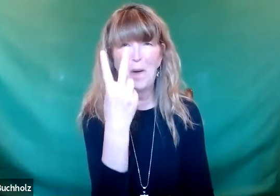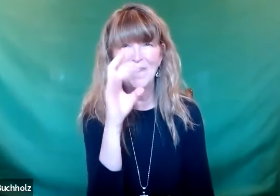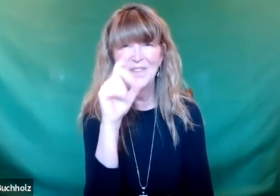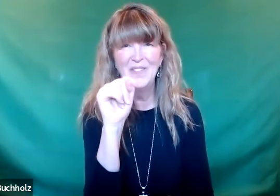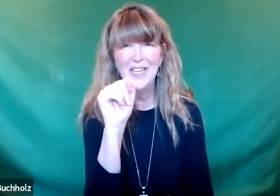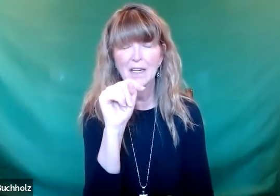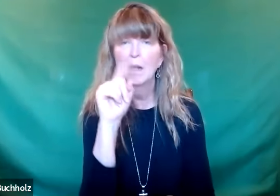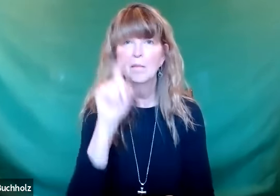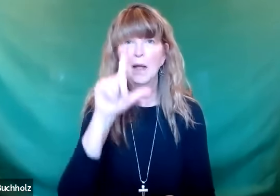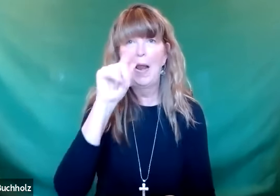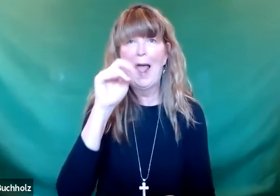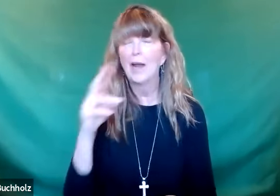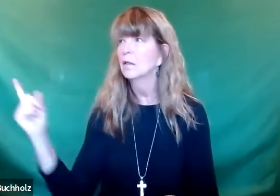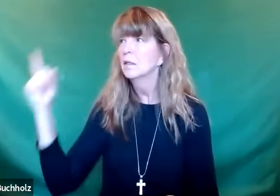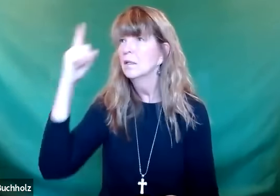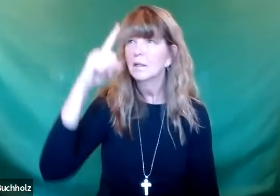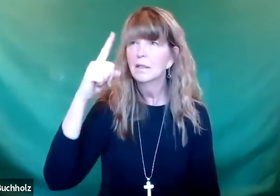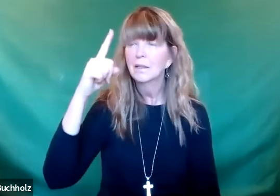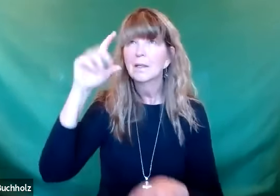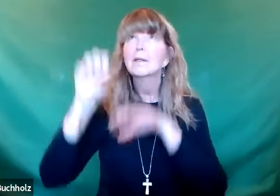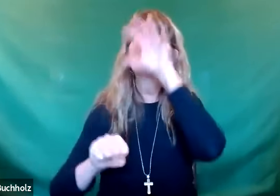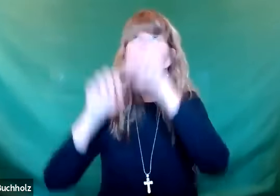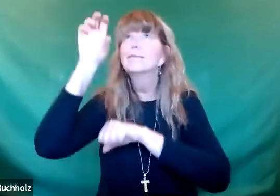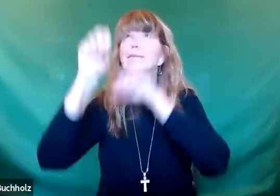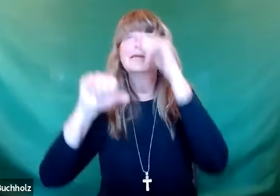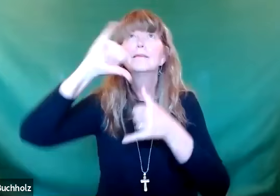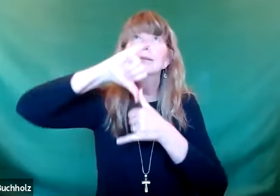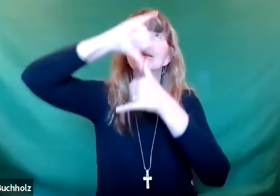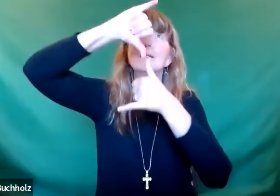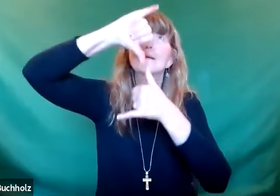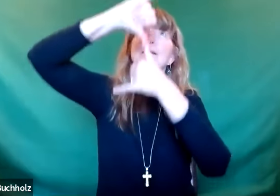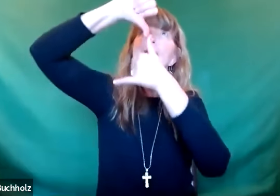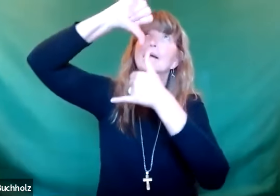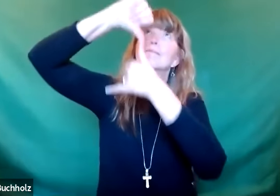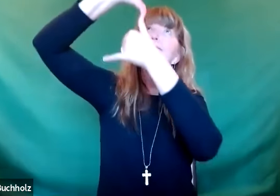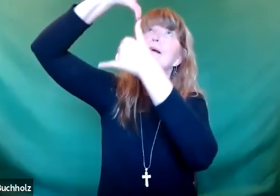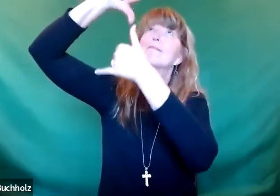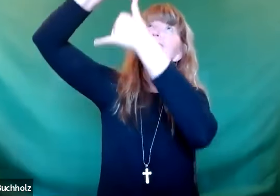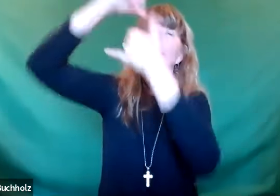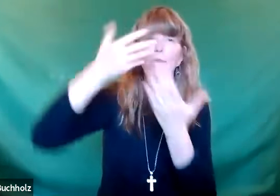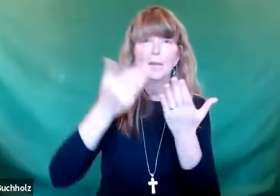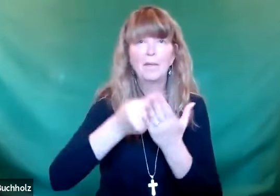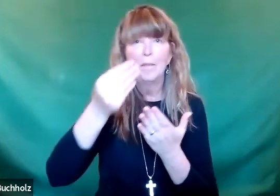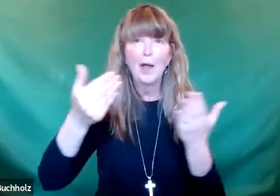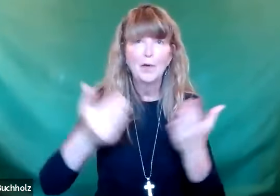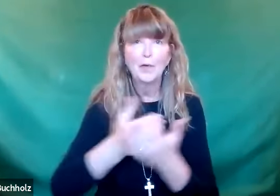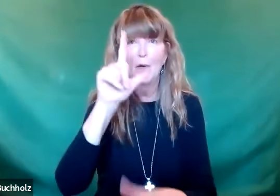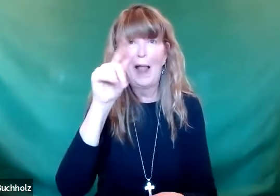thing going to stop growing? Because 12 feet is the average. I wonder how he probably had to climb a